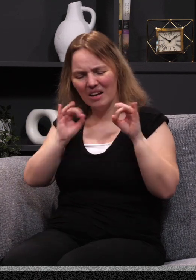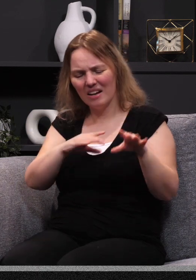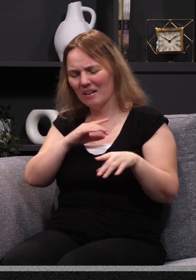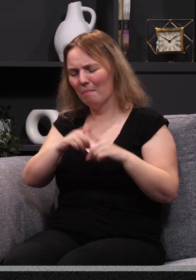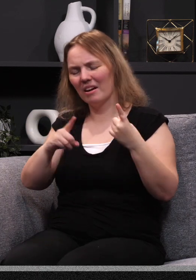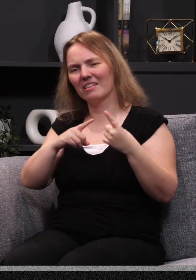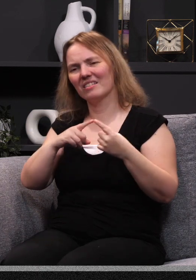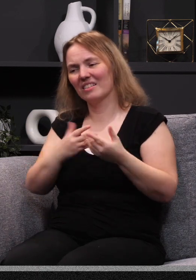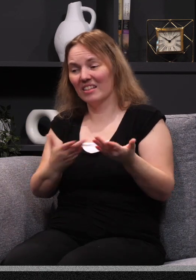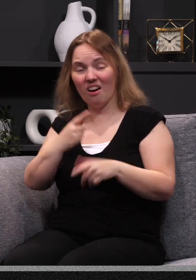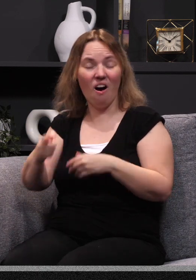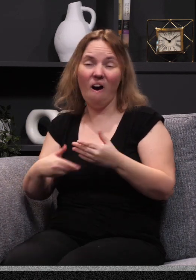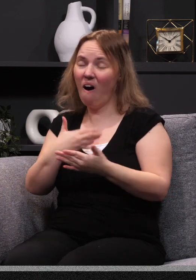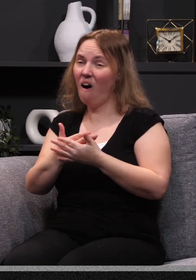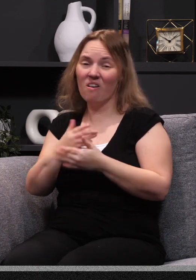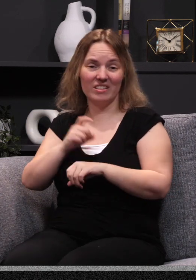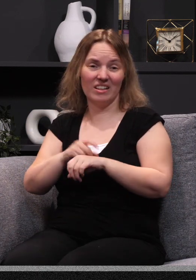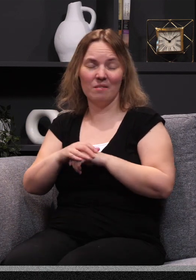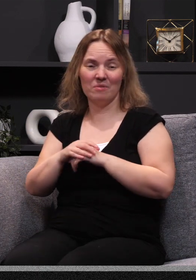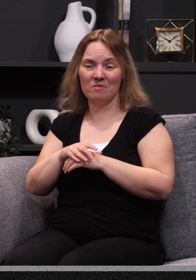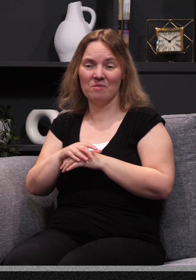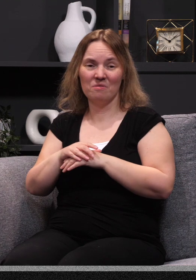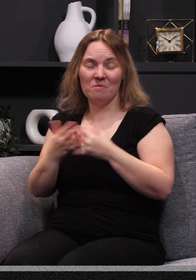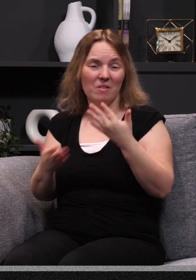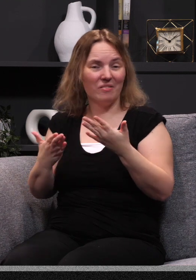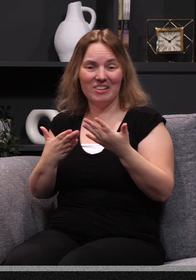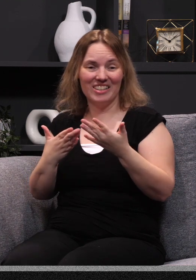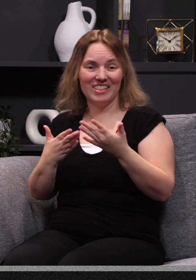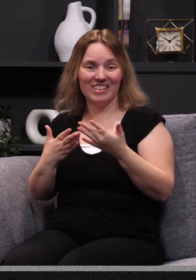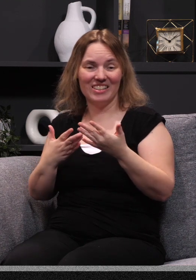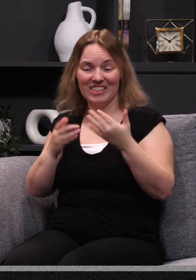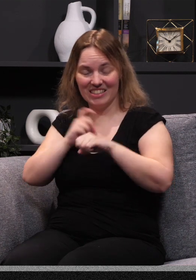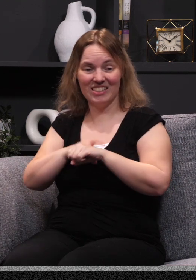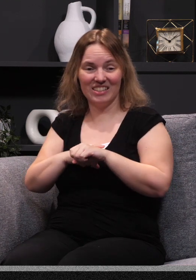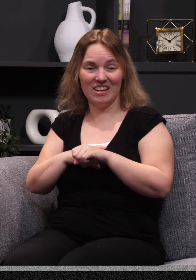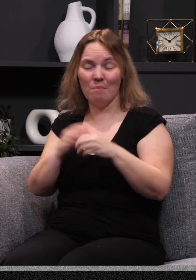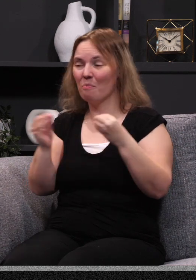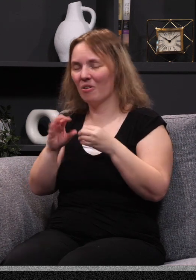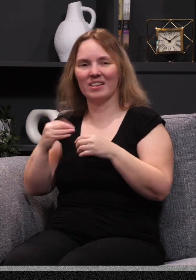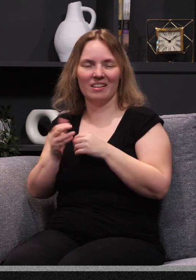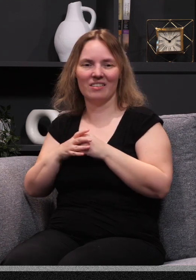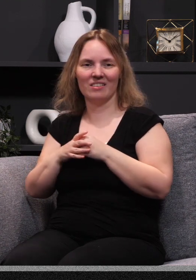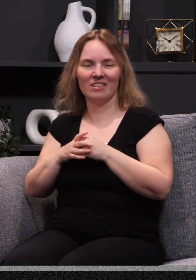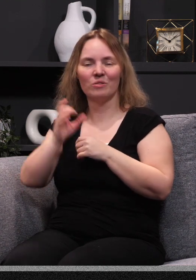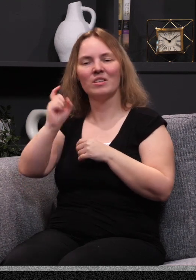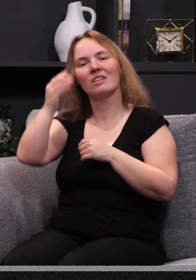that you hate, but it's just there all the time. Whatever it may be, friends, this is the time more than any other that you